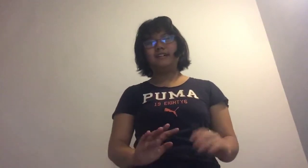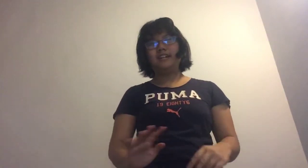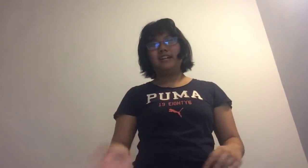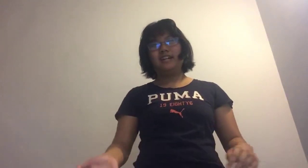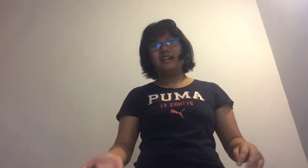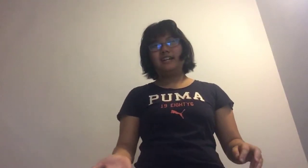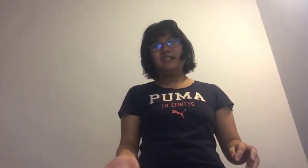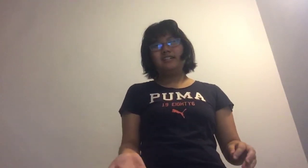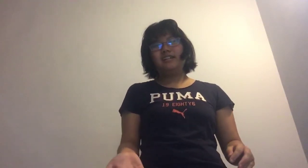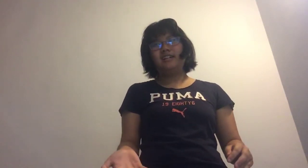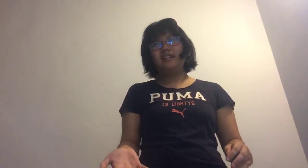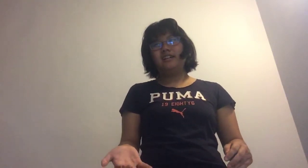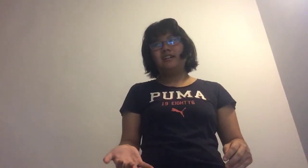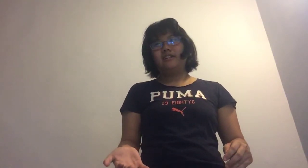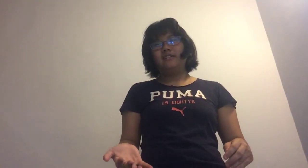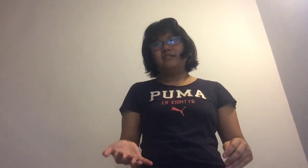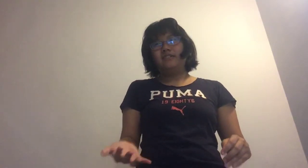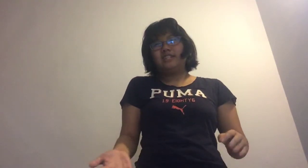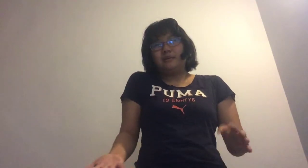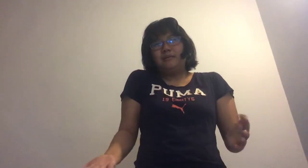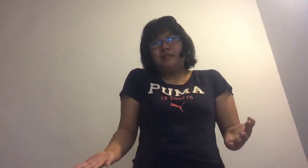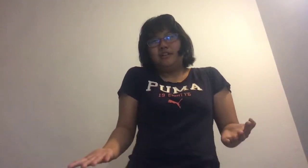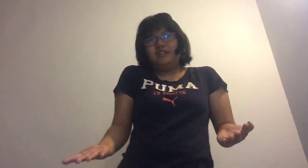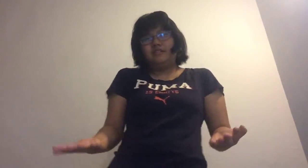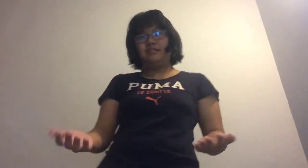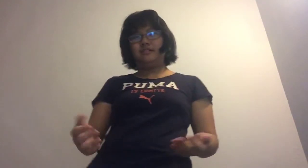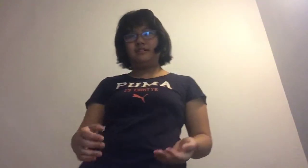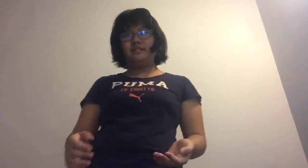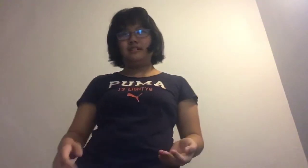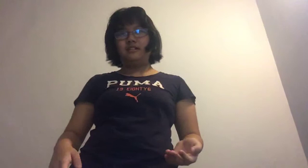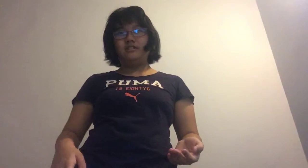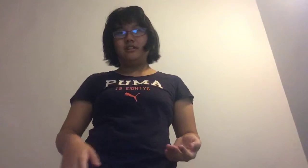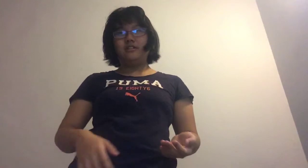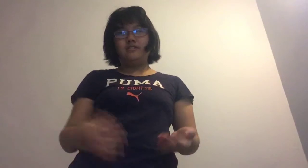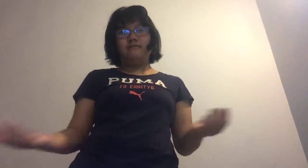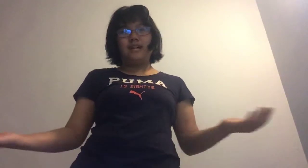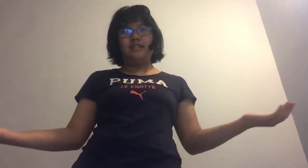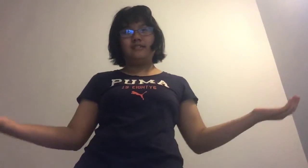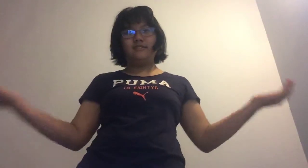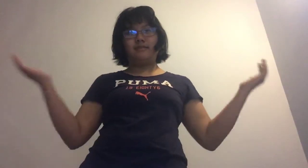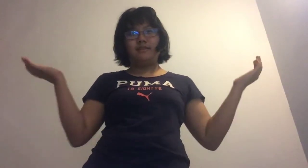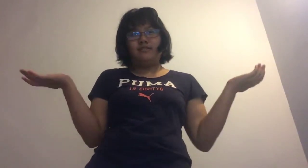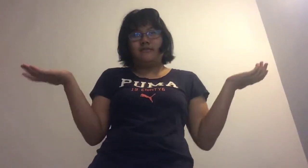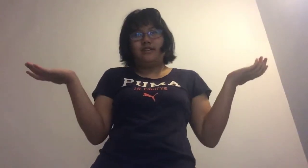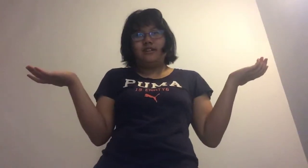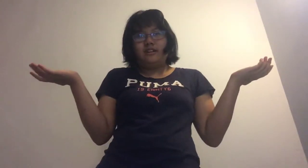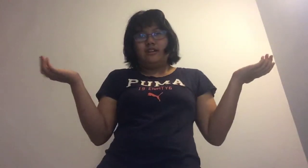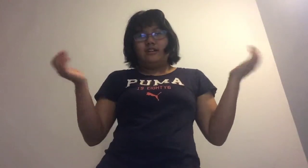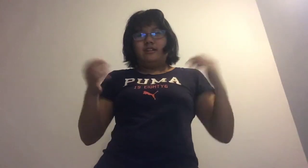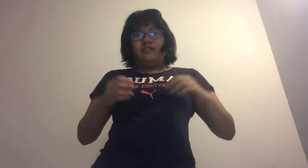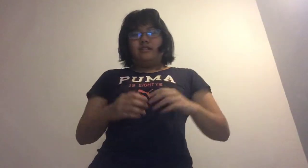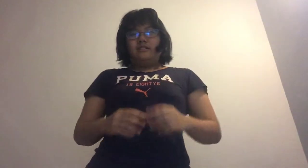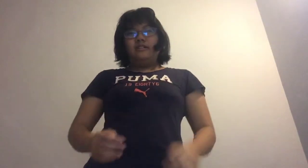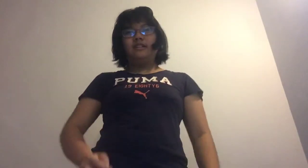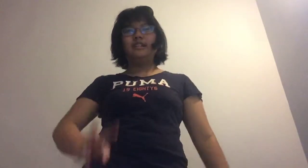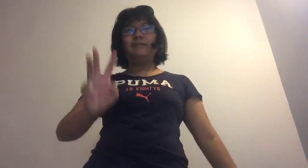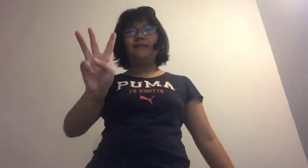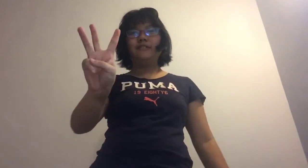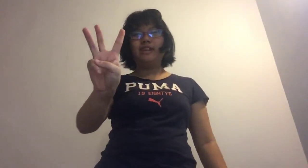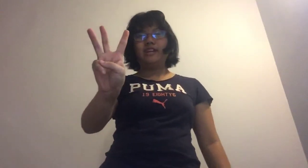is we cyberbullet each other. So Matthew is my best friend. Number three,